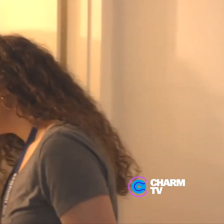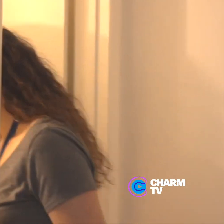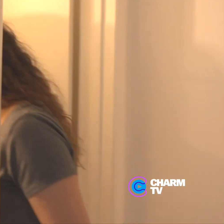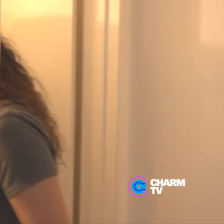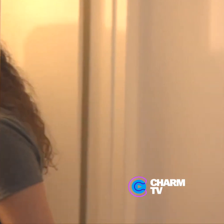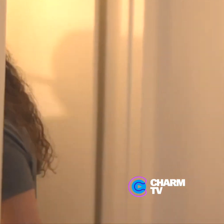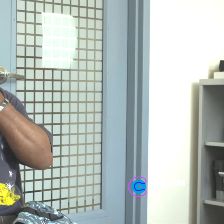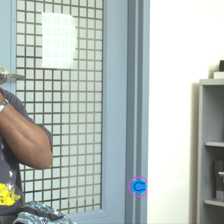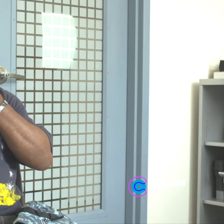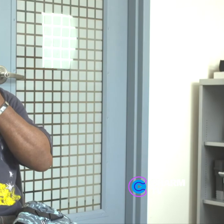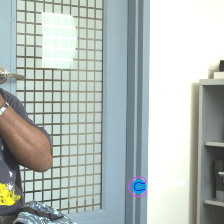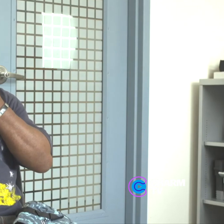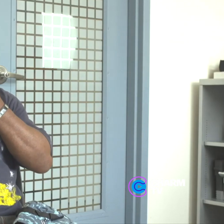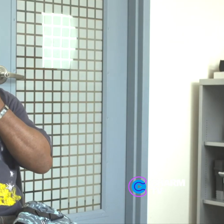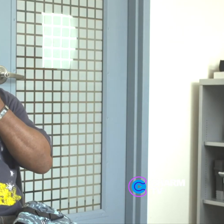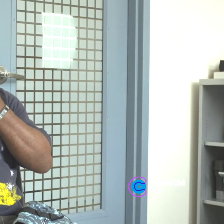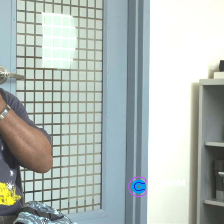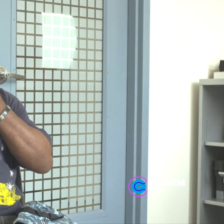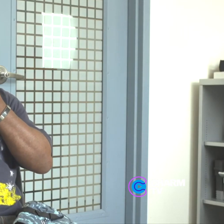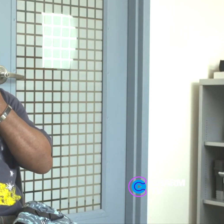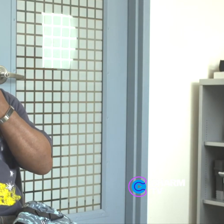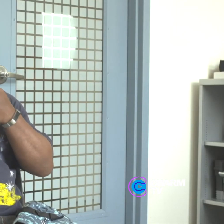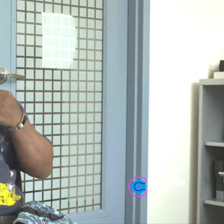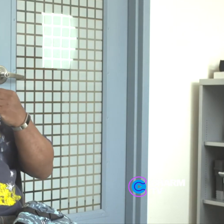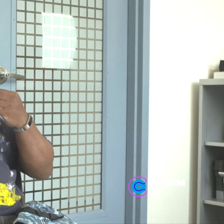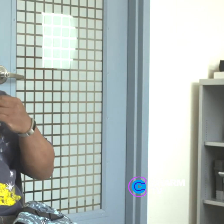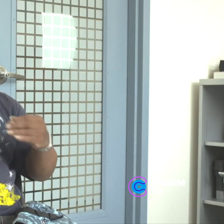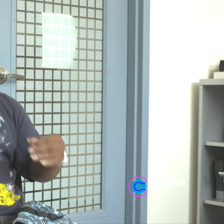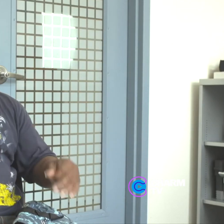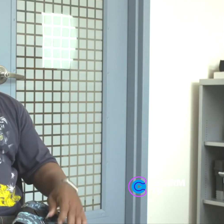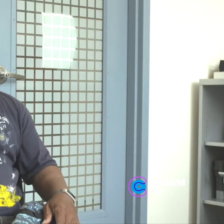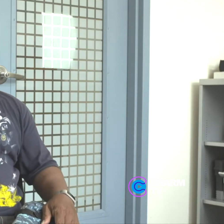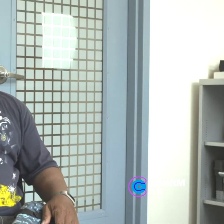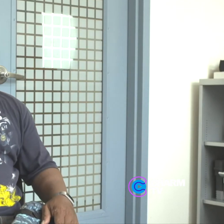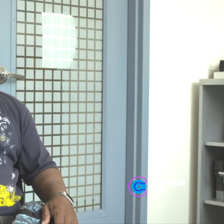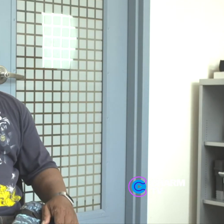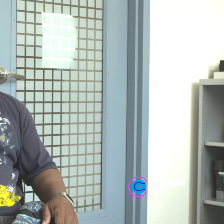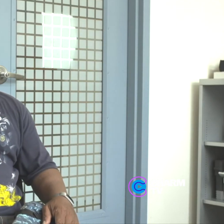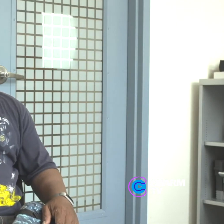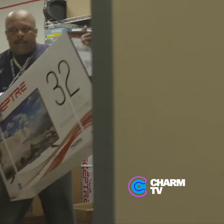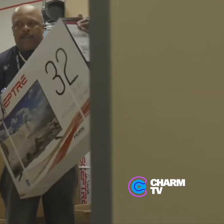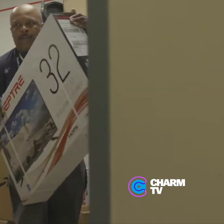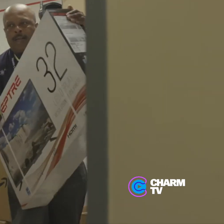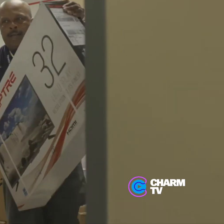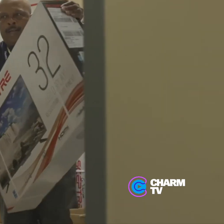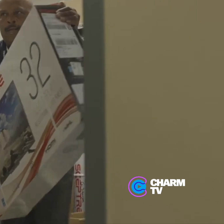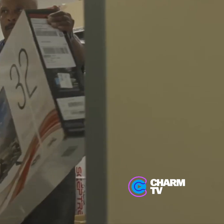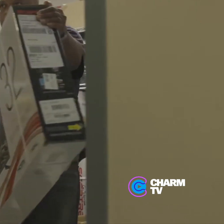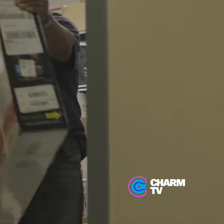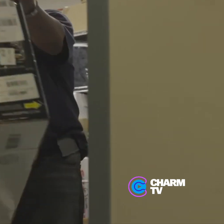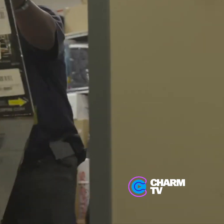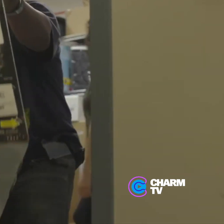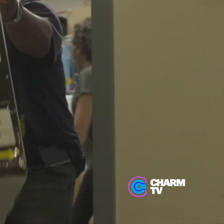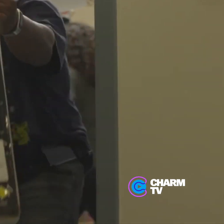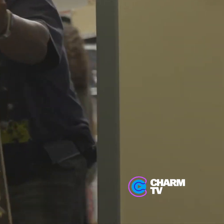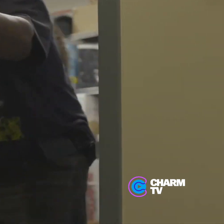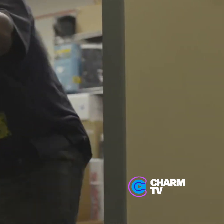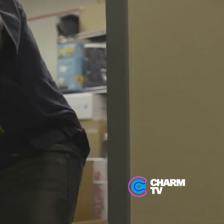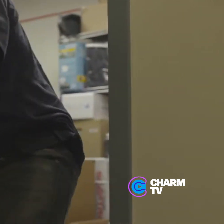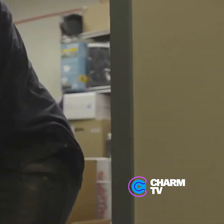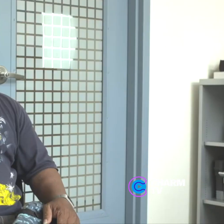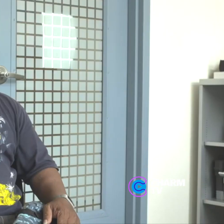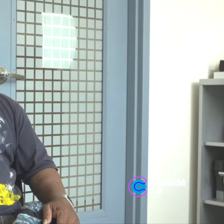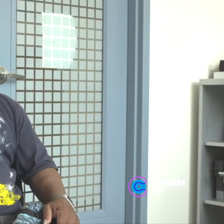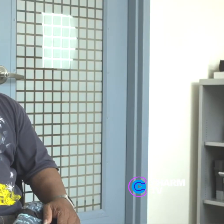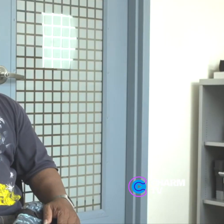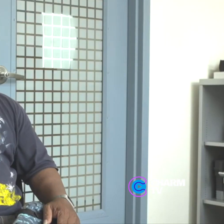he couldn't stop smiling, right? And even though he don't like to smile that much. And the thing that impressed me the most